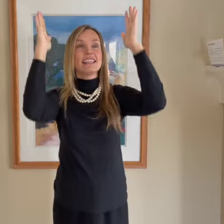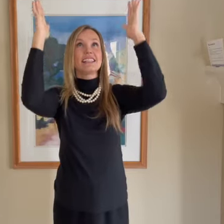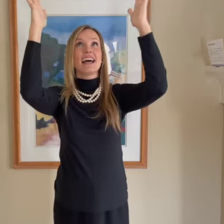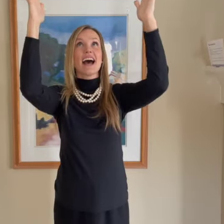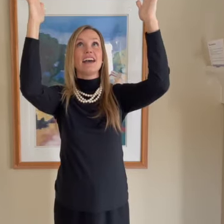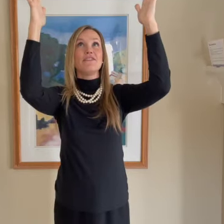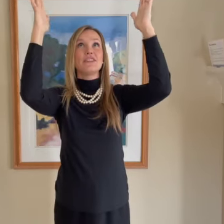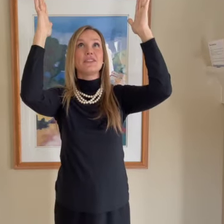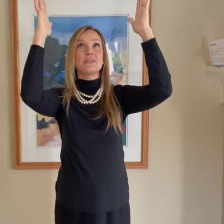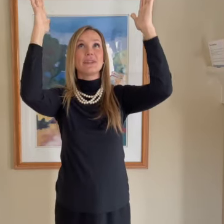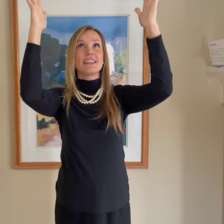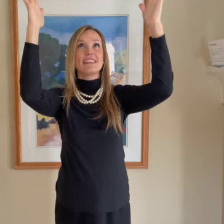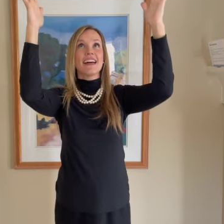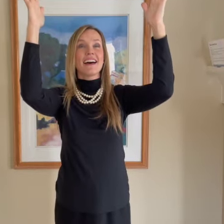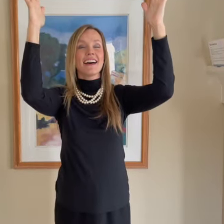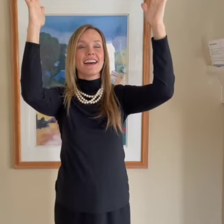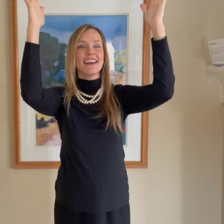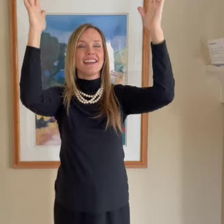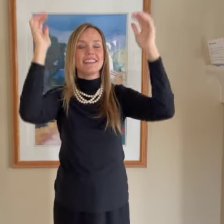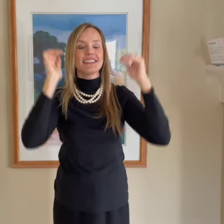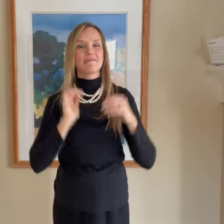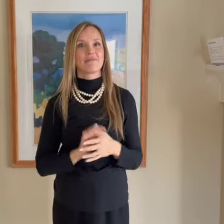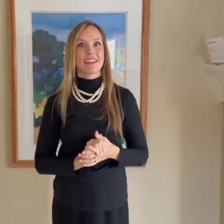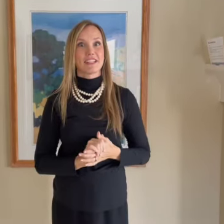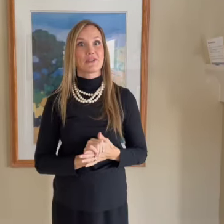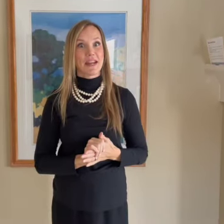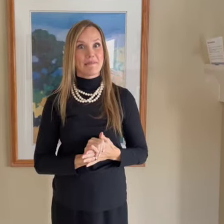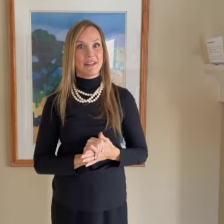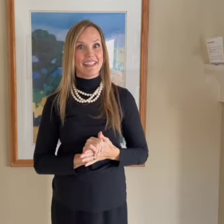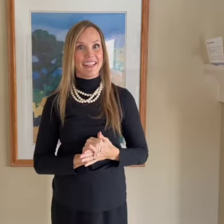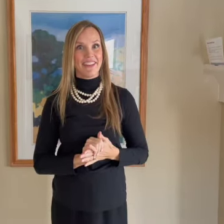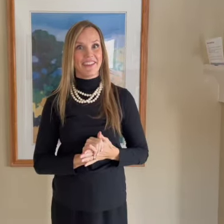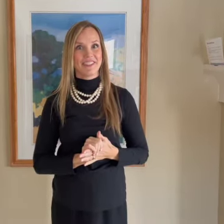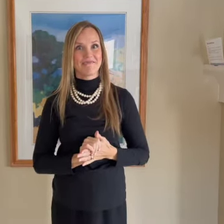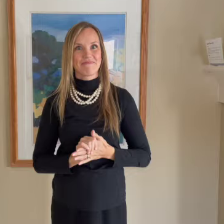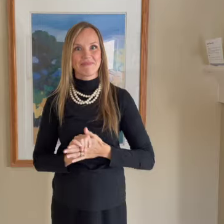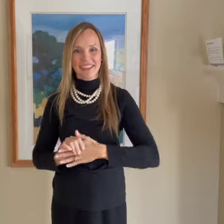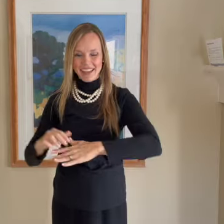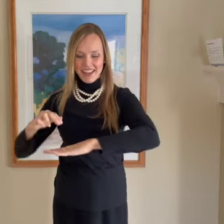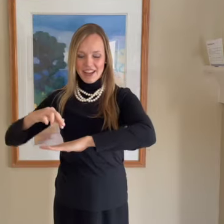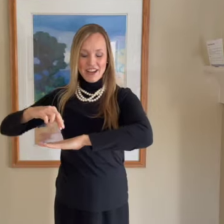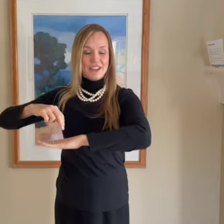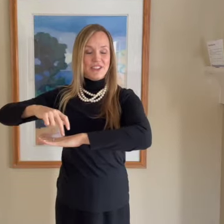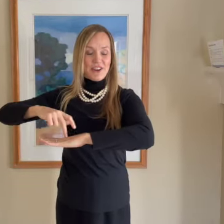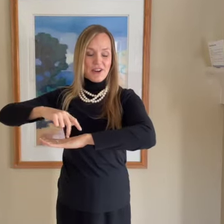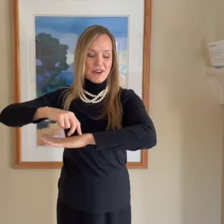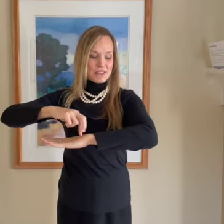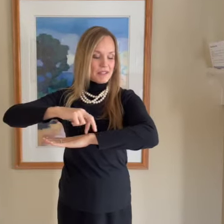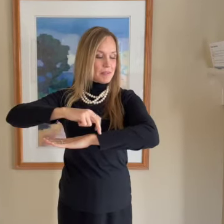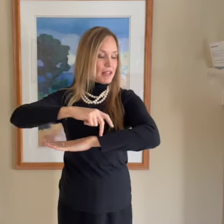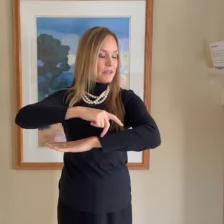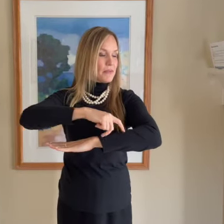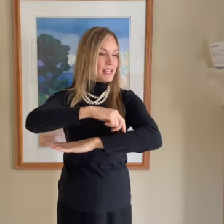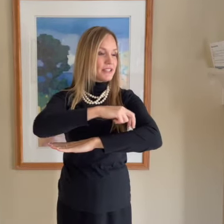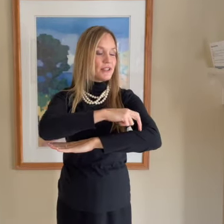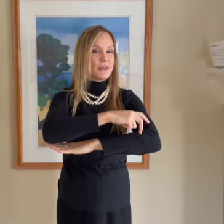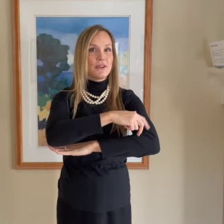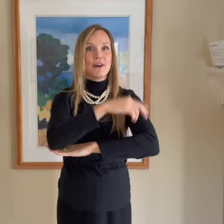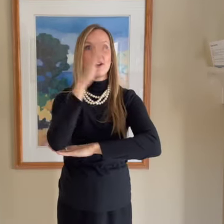sky filled with light. Let's try and put it together. Joseph Smith went to a